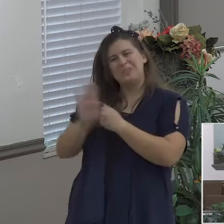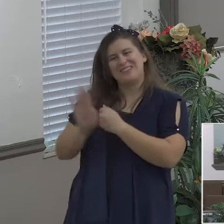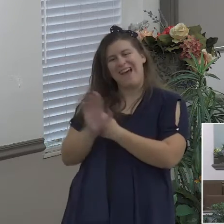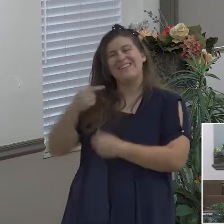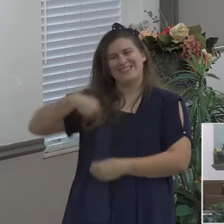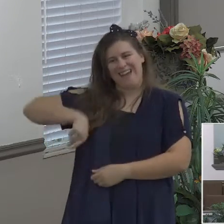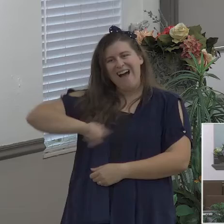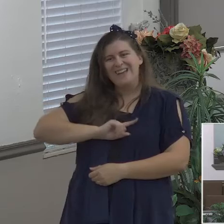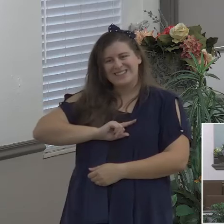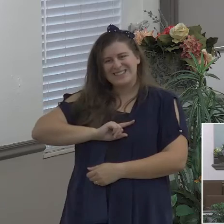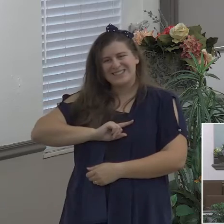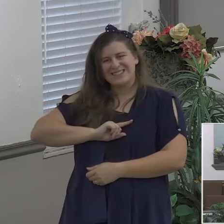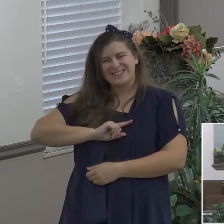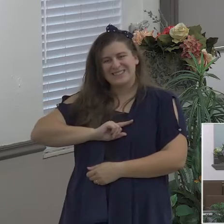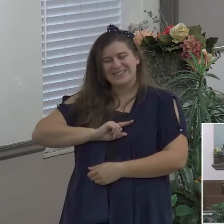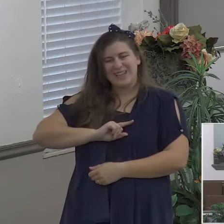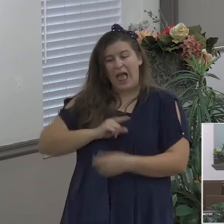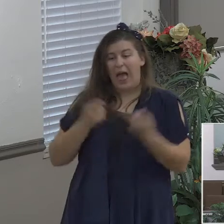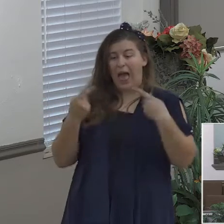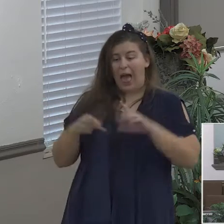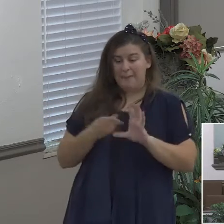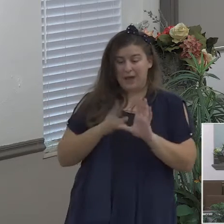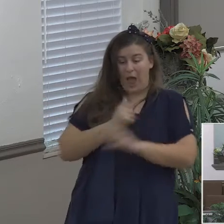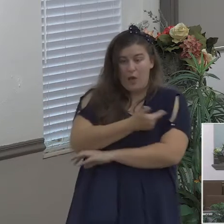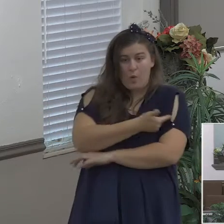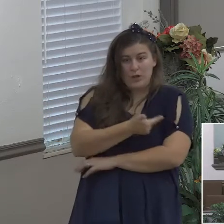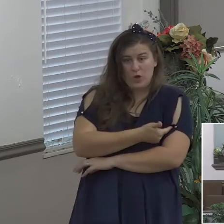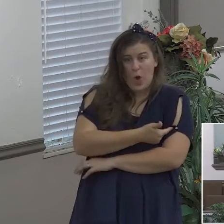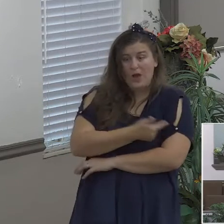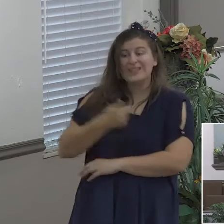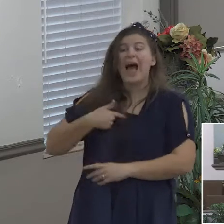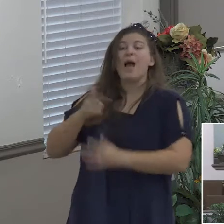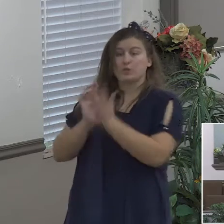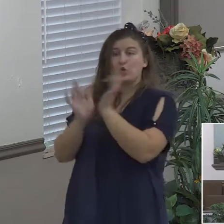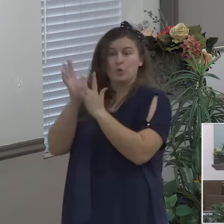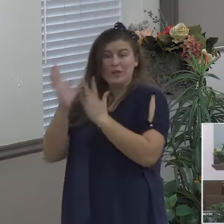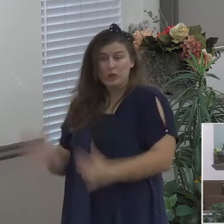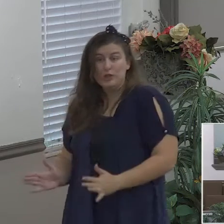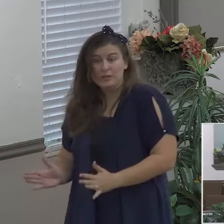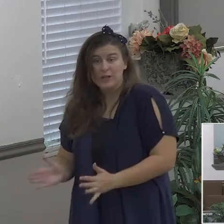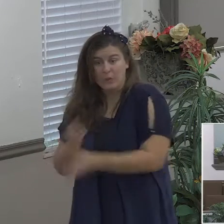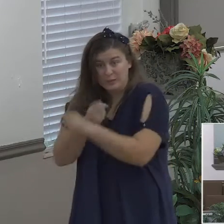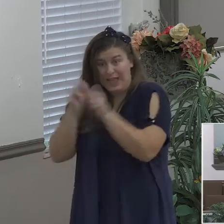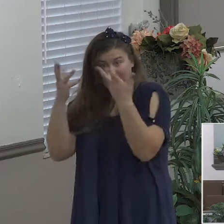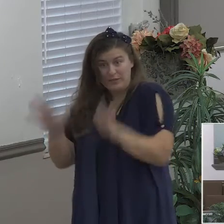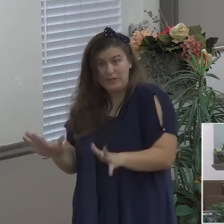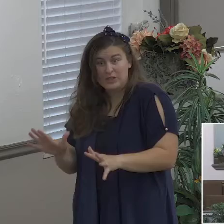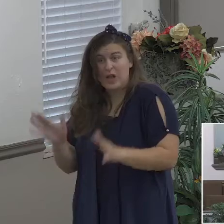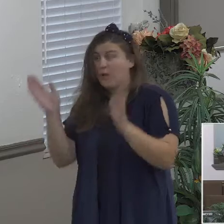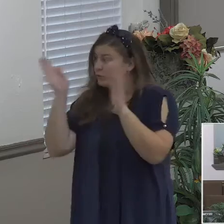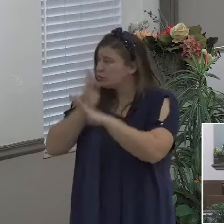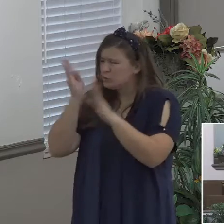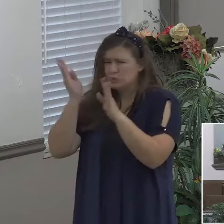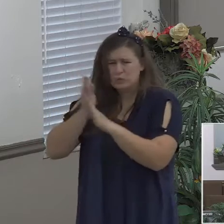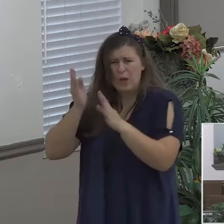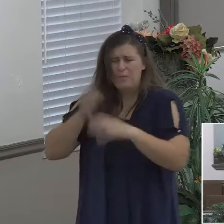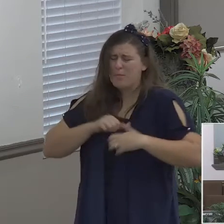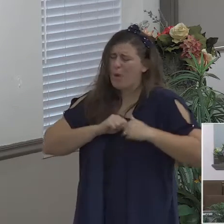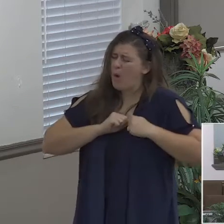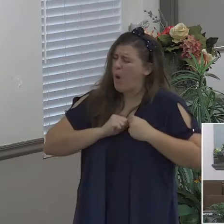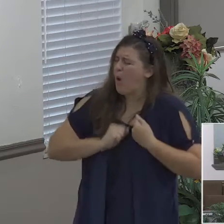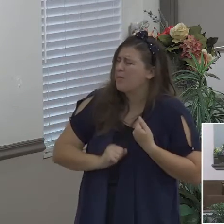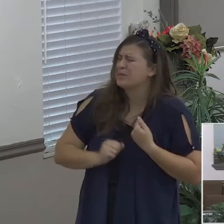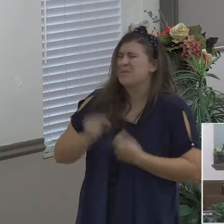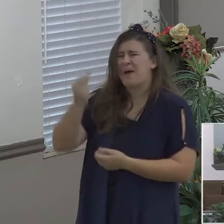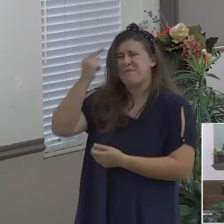trouble and my heart was broken and my mind was confused and God said listen I